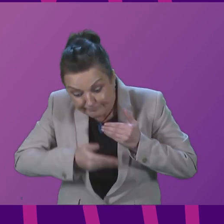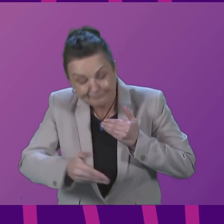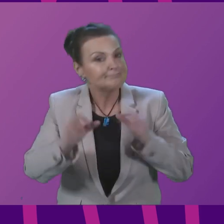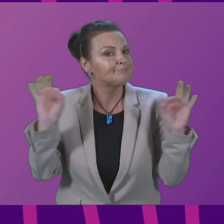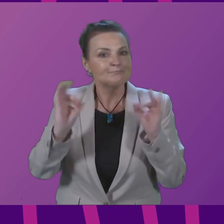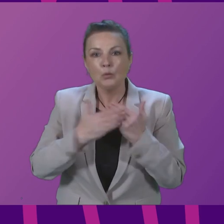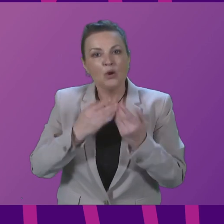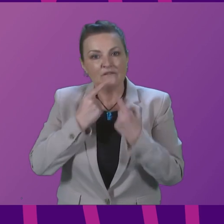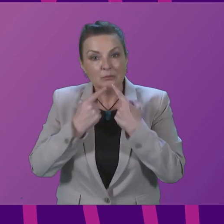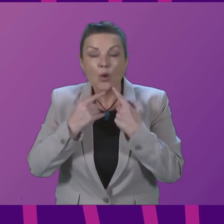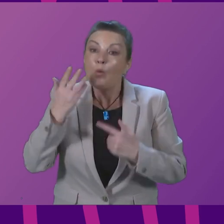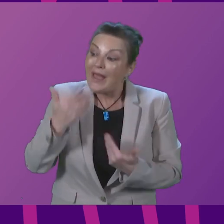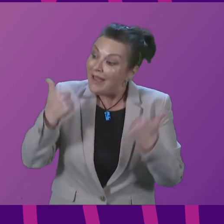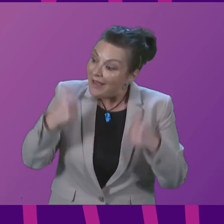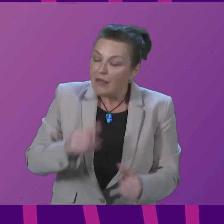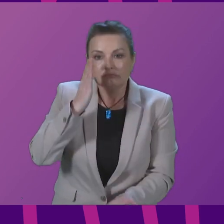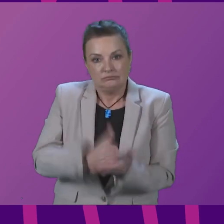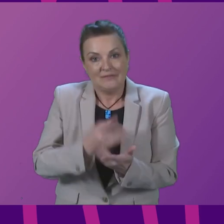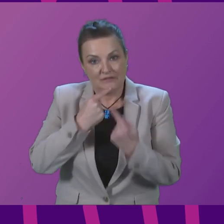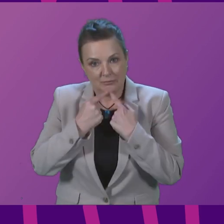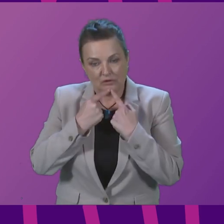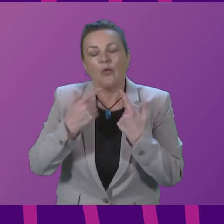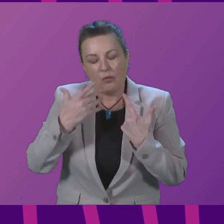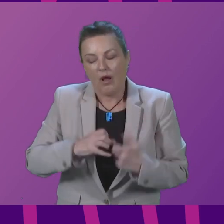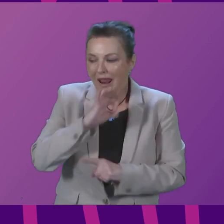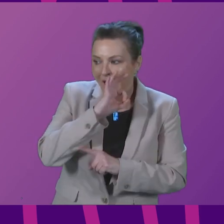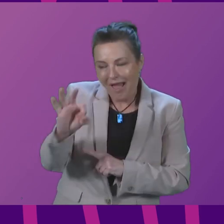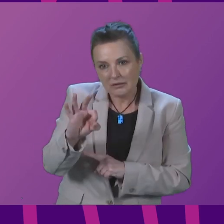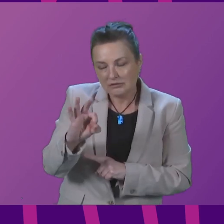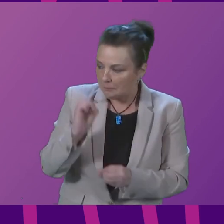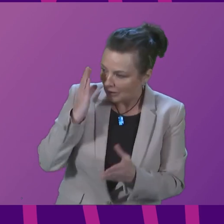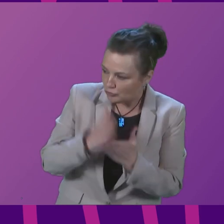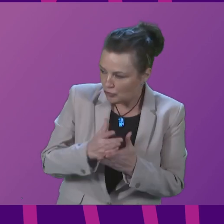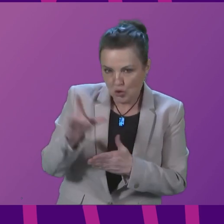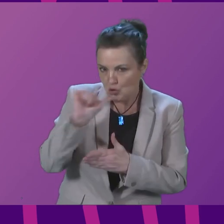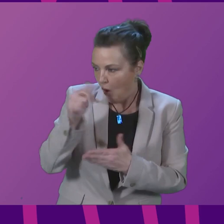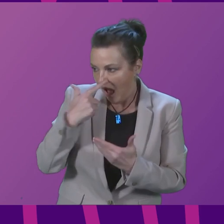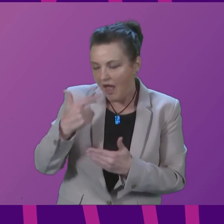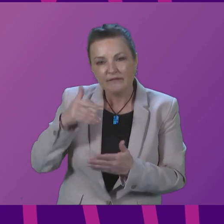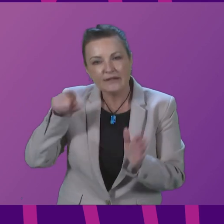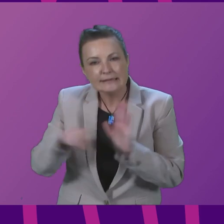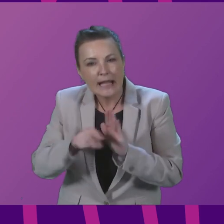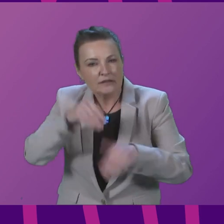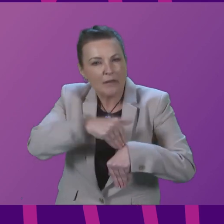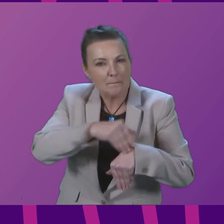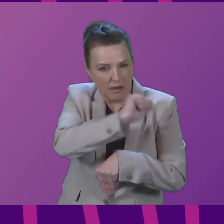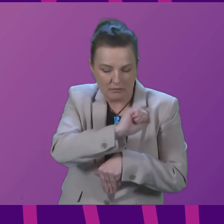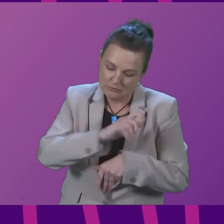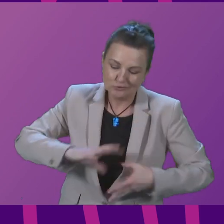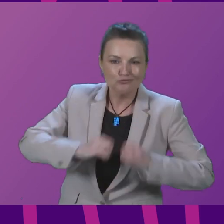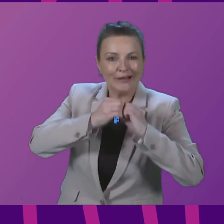they do provide clarity, we will seek assurances about how they will ensure there is no negative impact on the creative sector in Scotland. Jenny Minto.